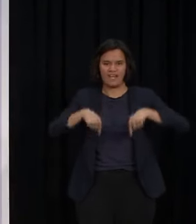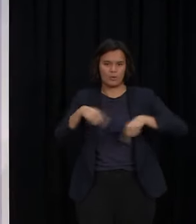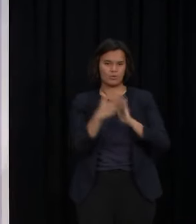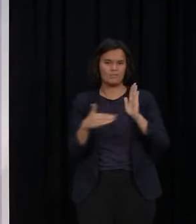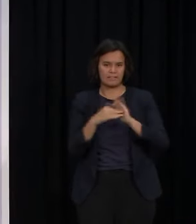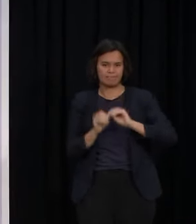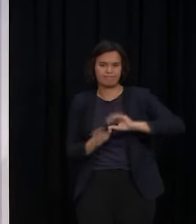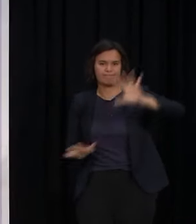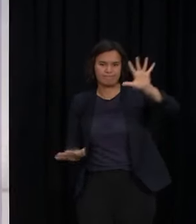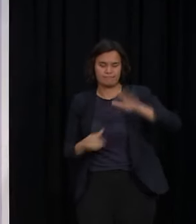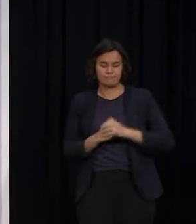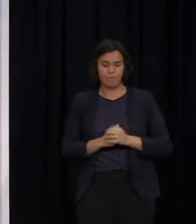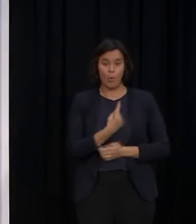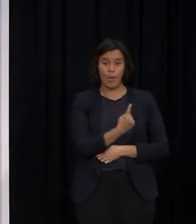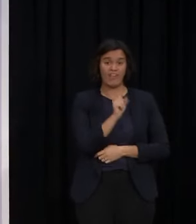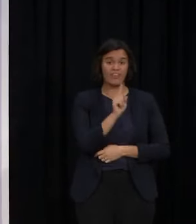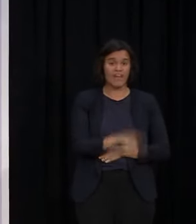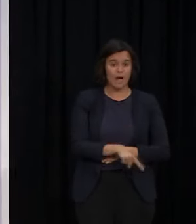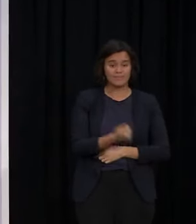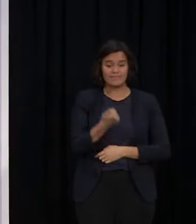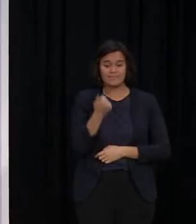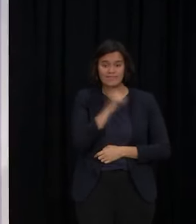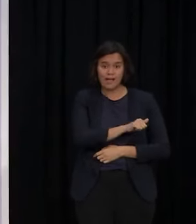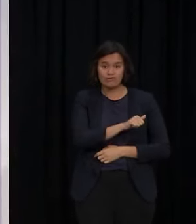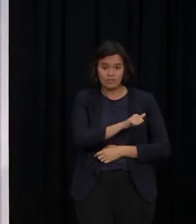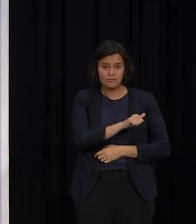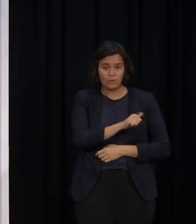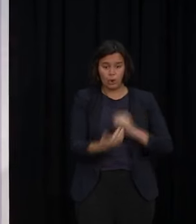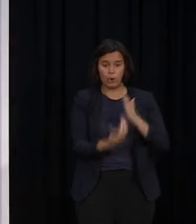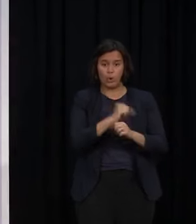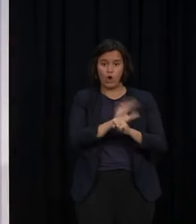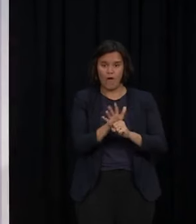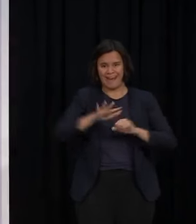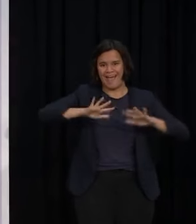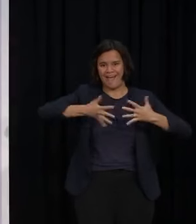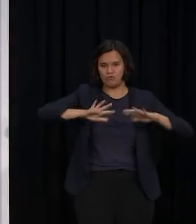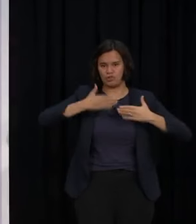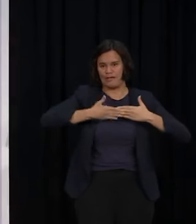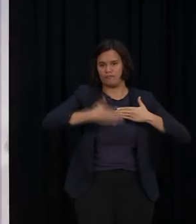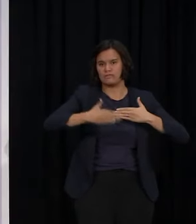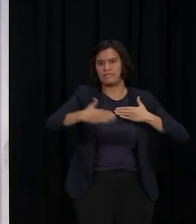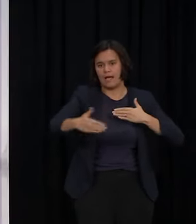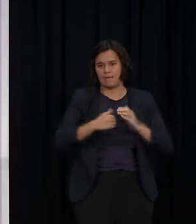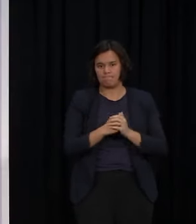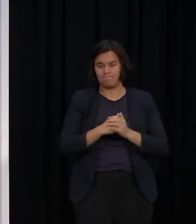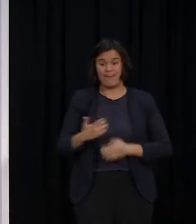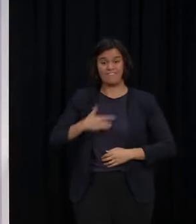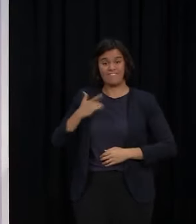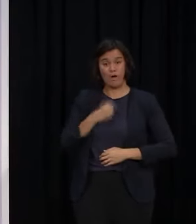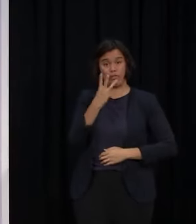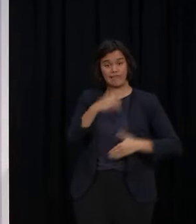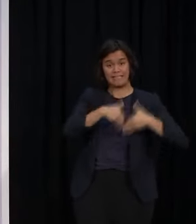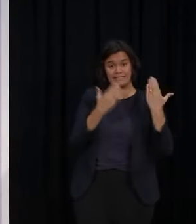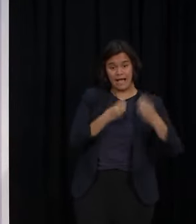average for cases is 1,667, and we are predicting cases will continue to double every three